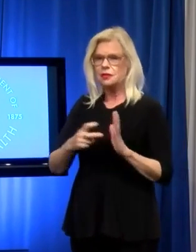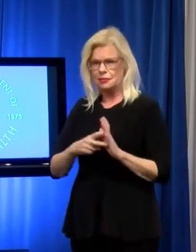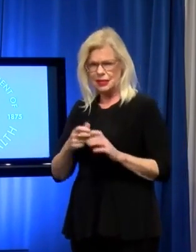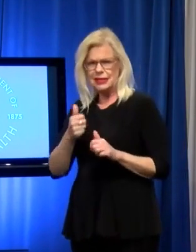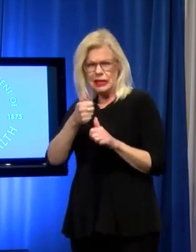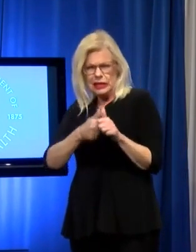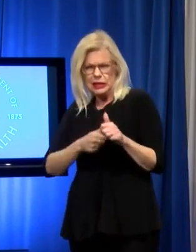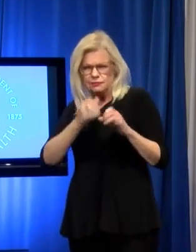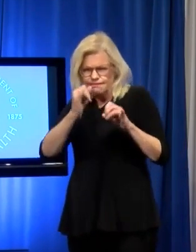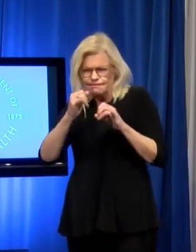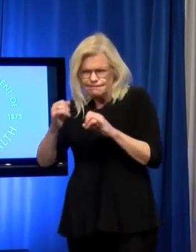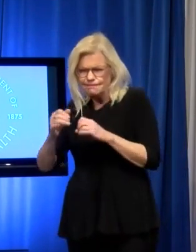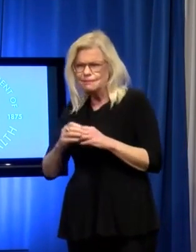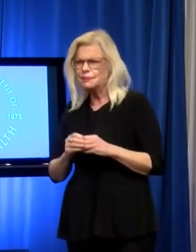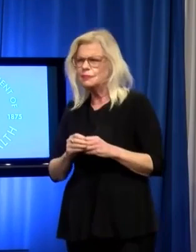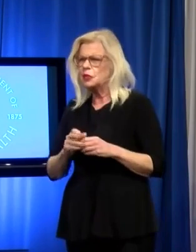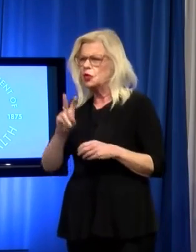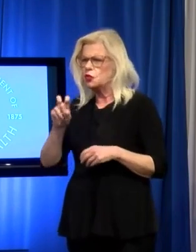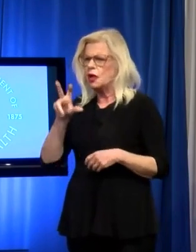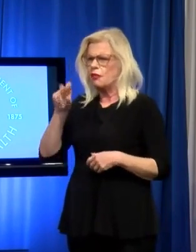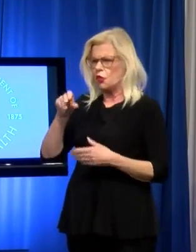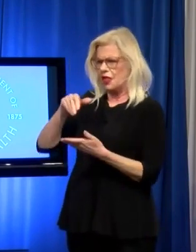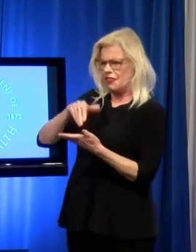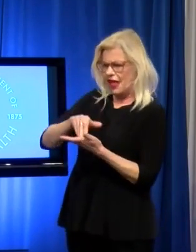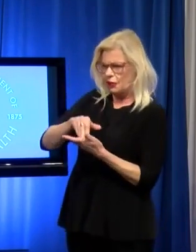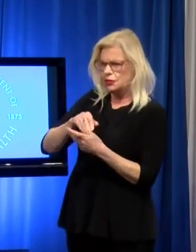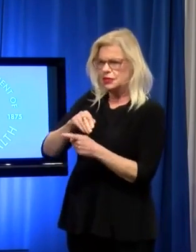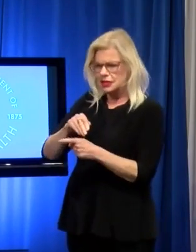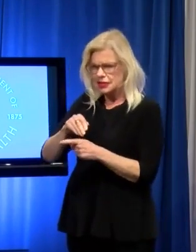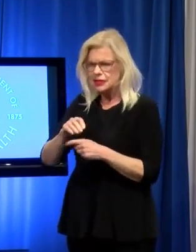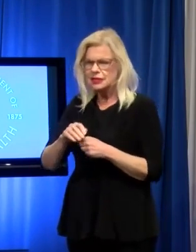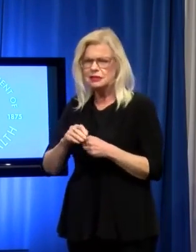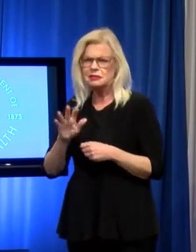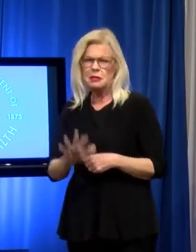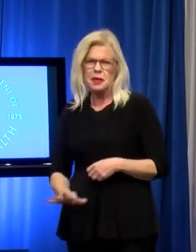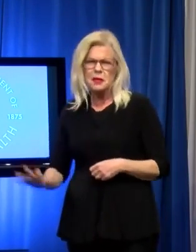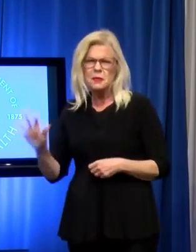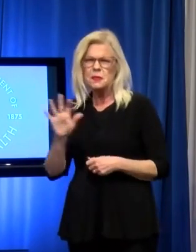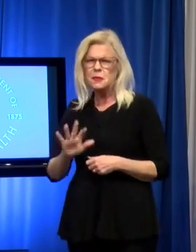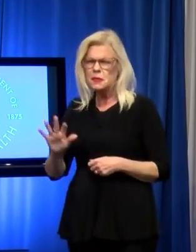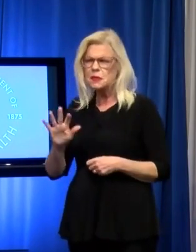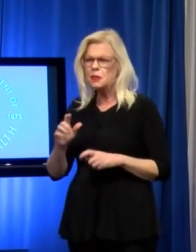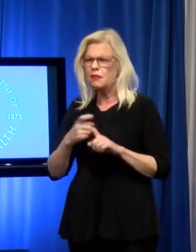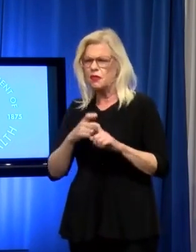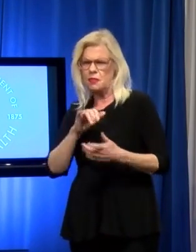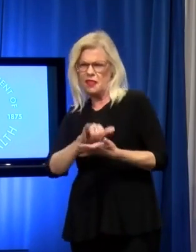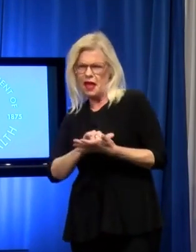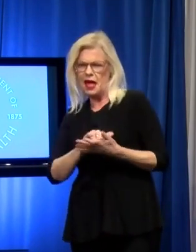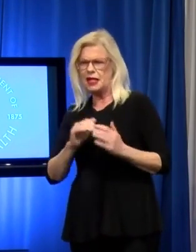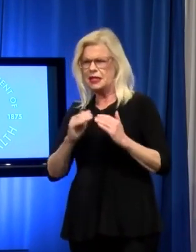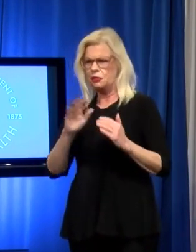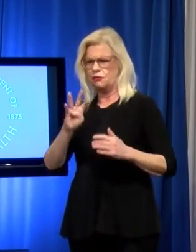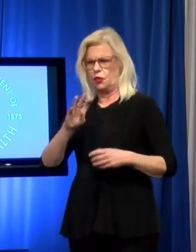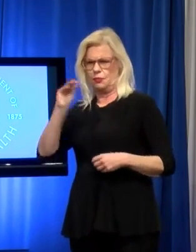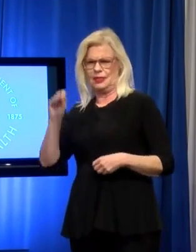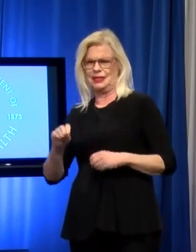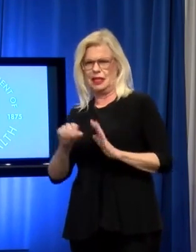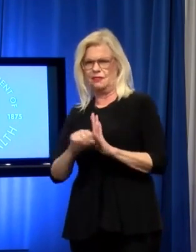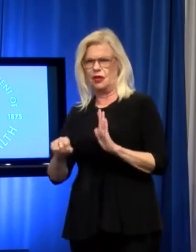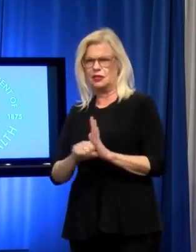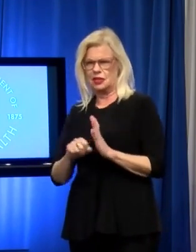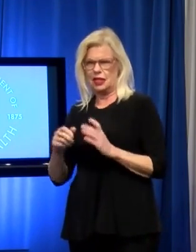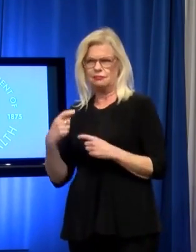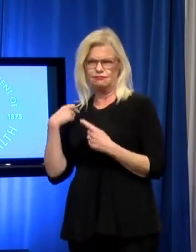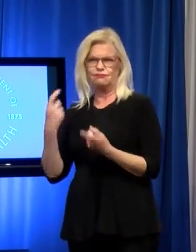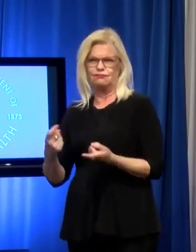individuals, more than 230,000. So somewhere around 4% of our state has been affected so far.